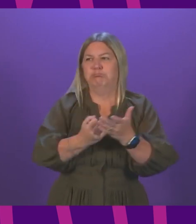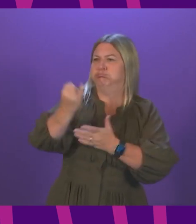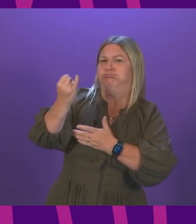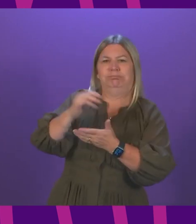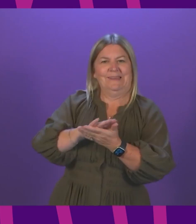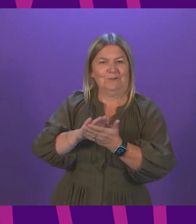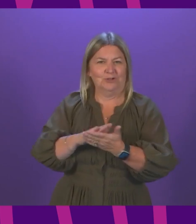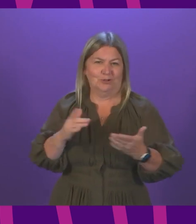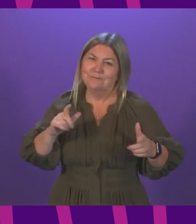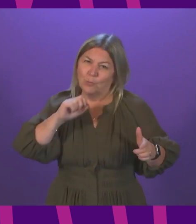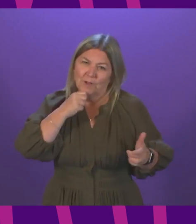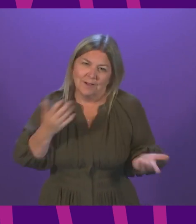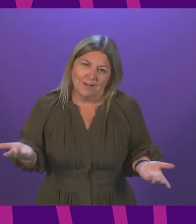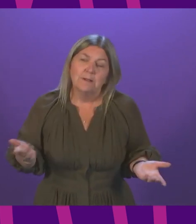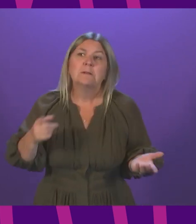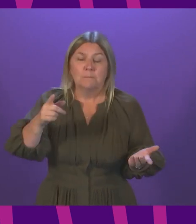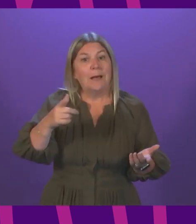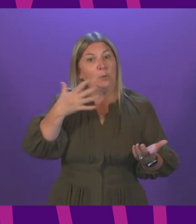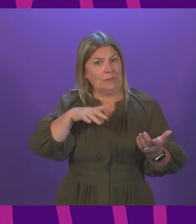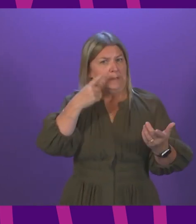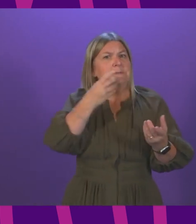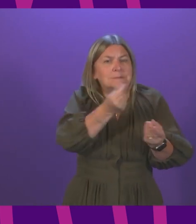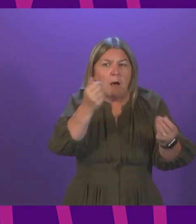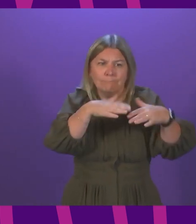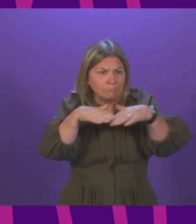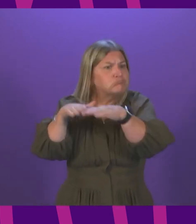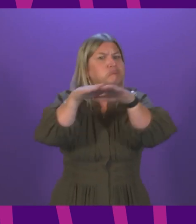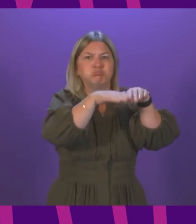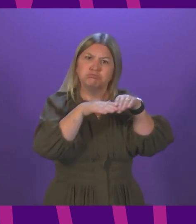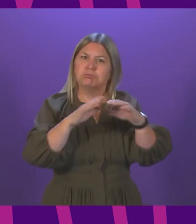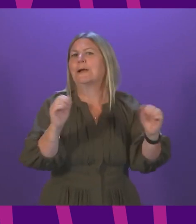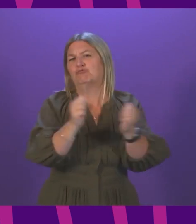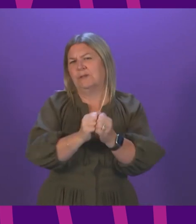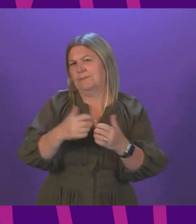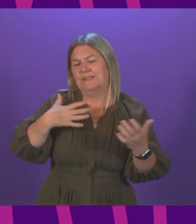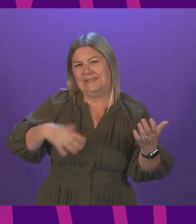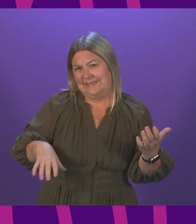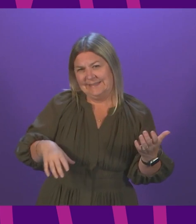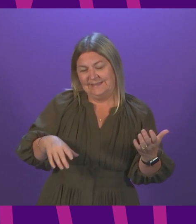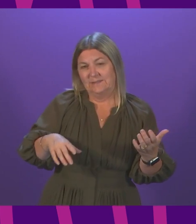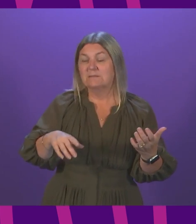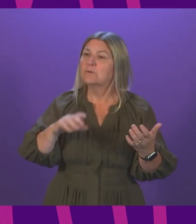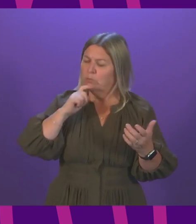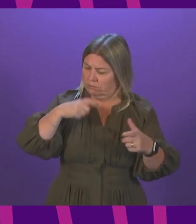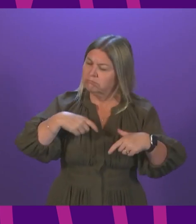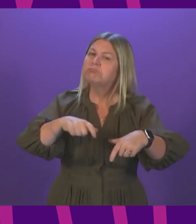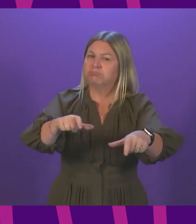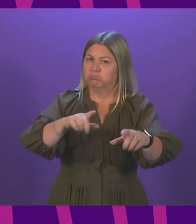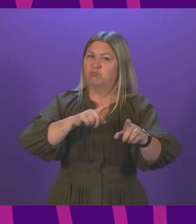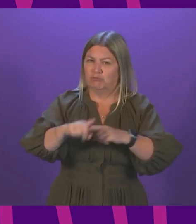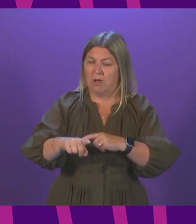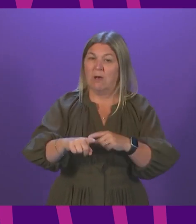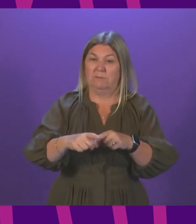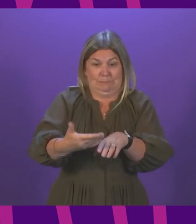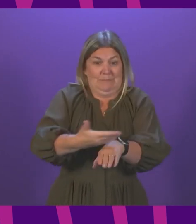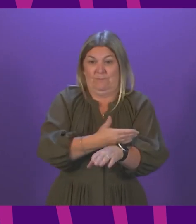it's important that we get to a broad consensus on as many of these issues as possible. And we will continue to do that up to the introduction of the